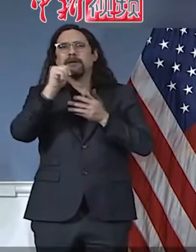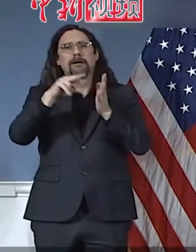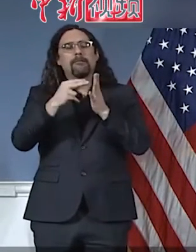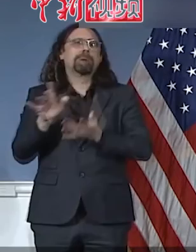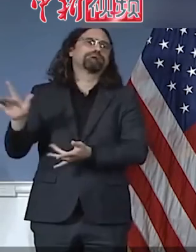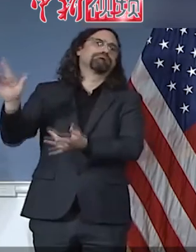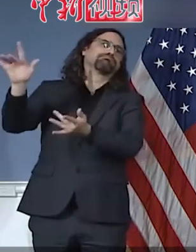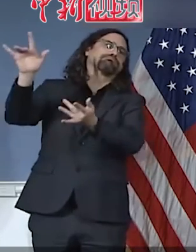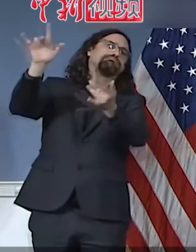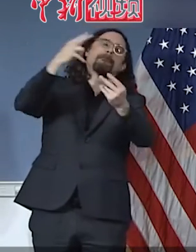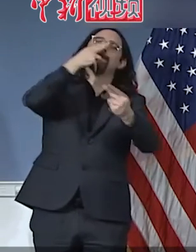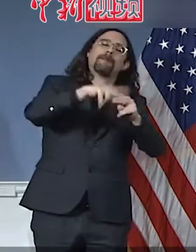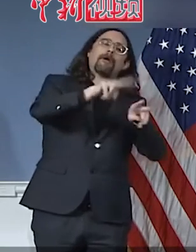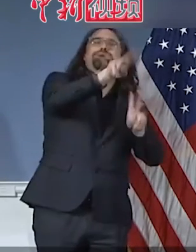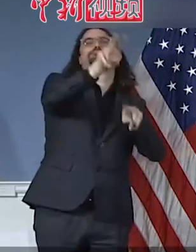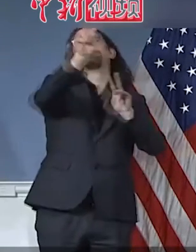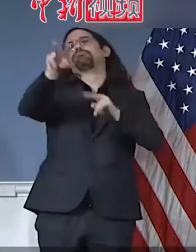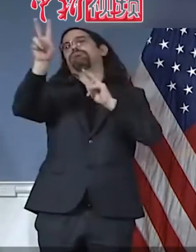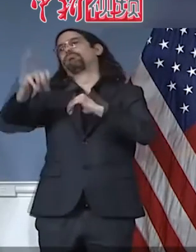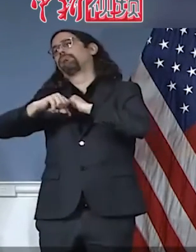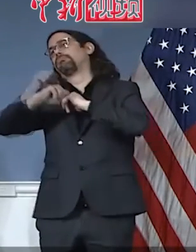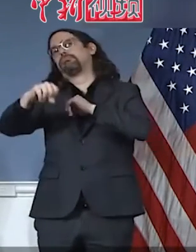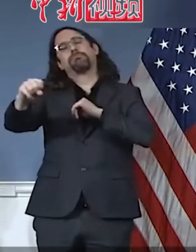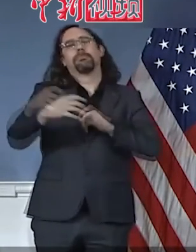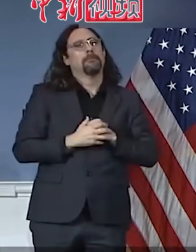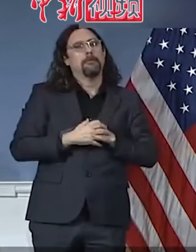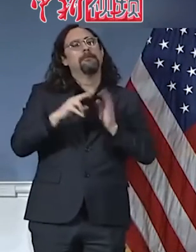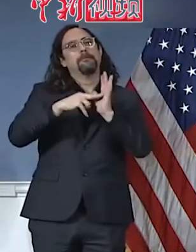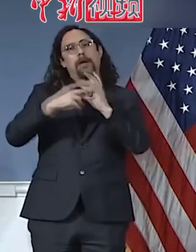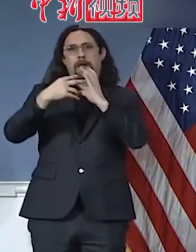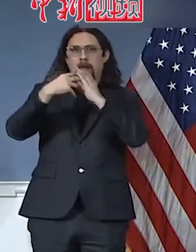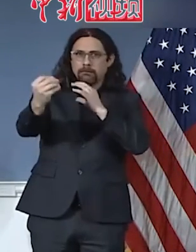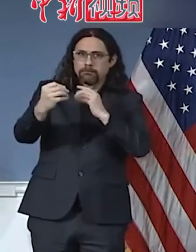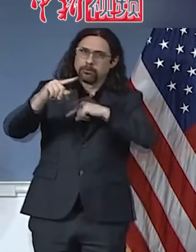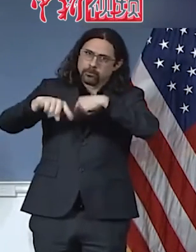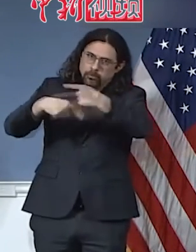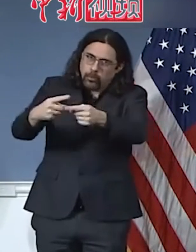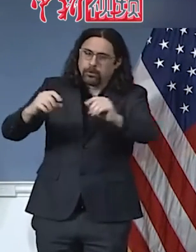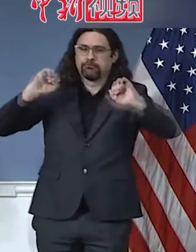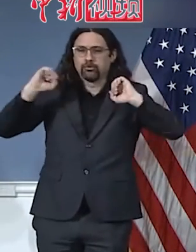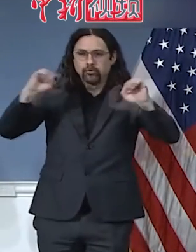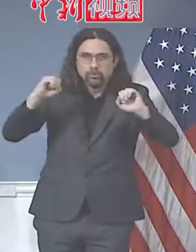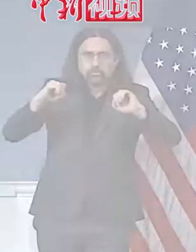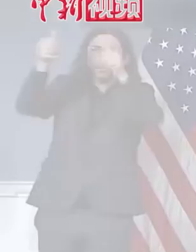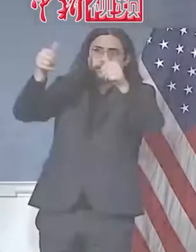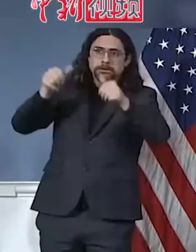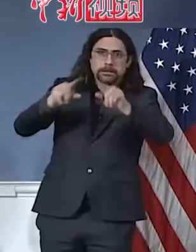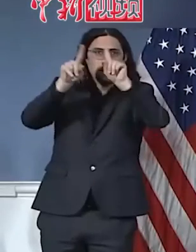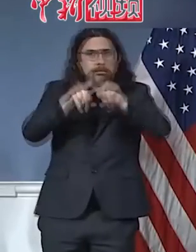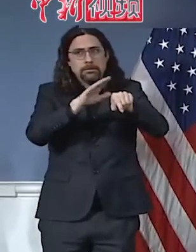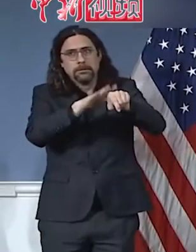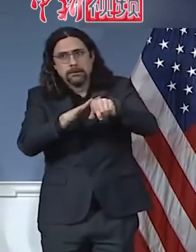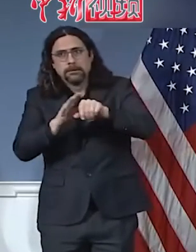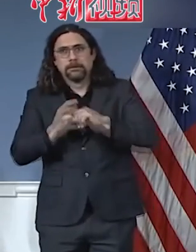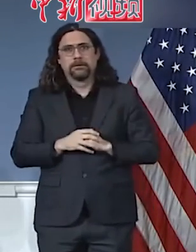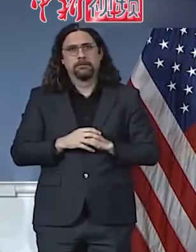get what you need and then get back indoors same with grocery shopping go get what you need get back inside if people